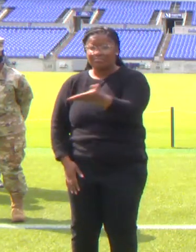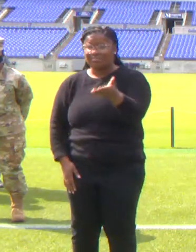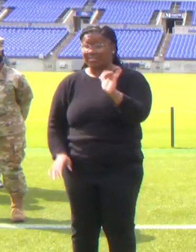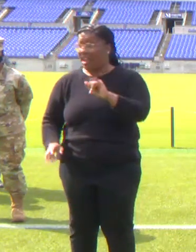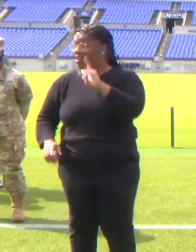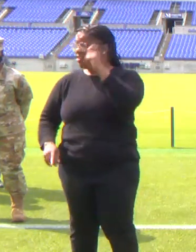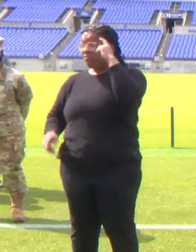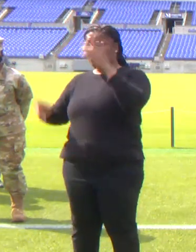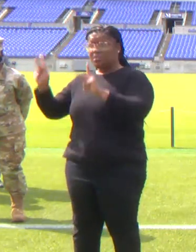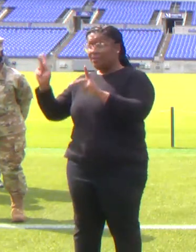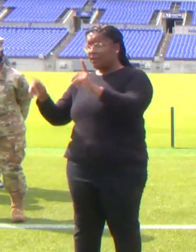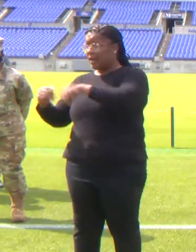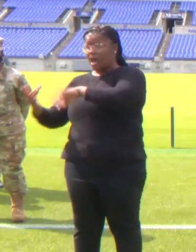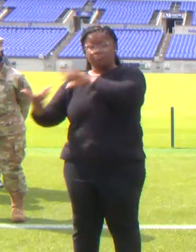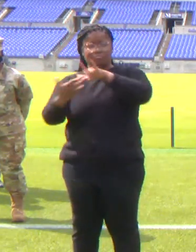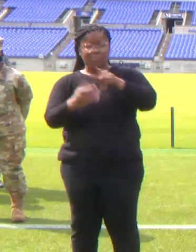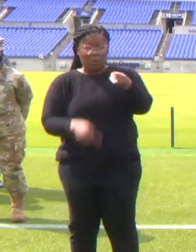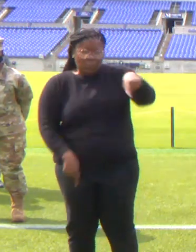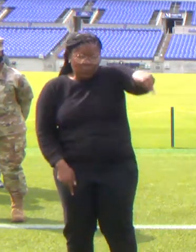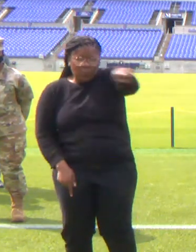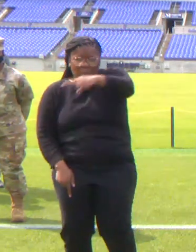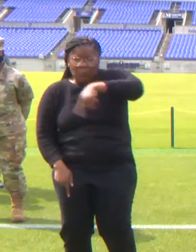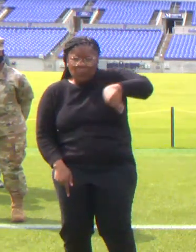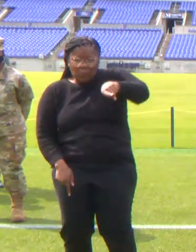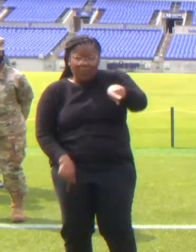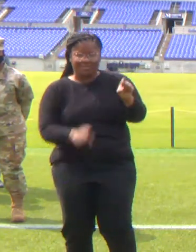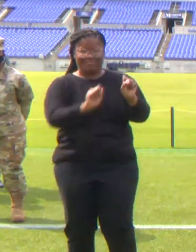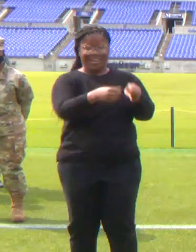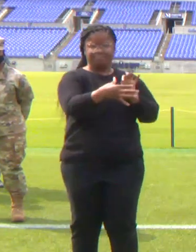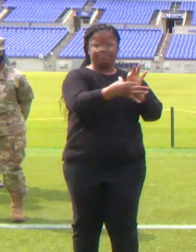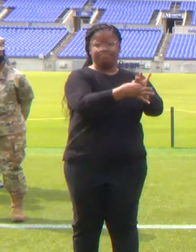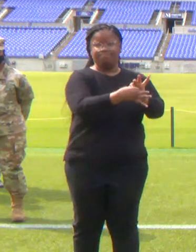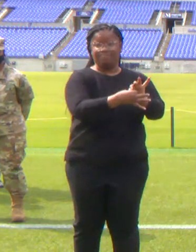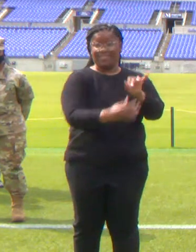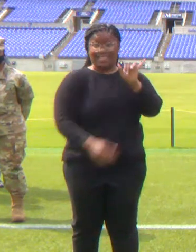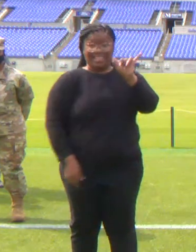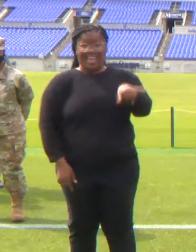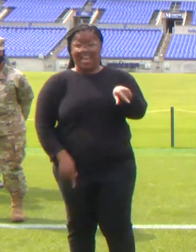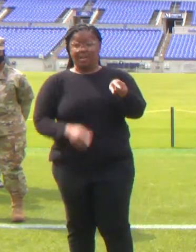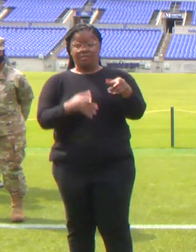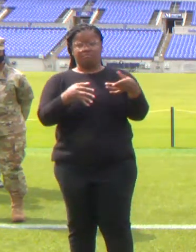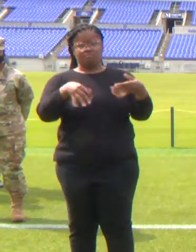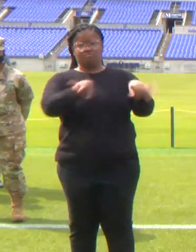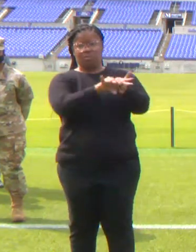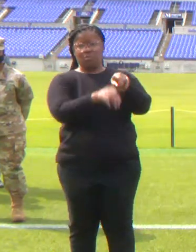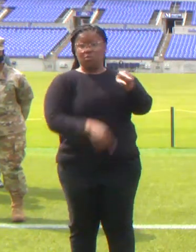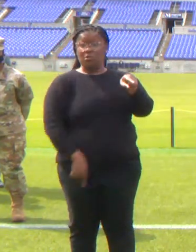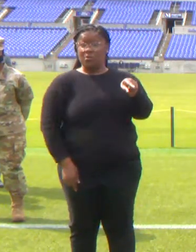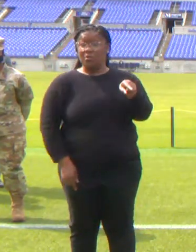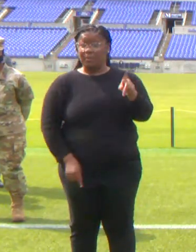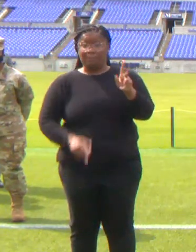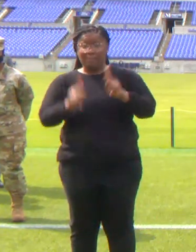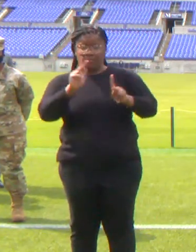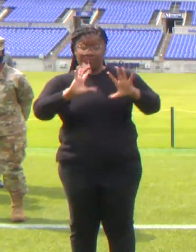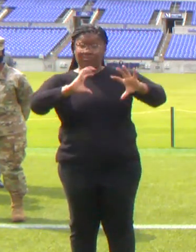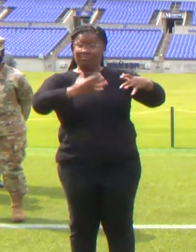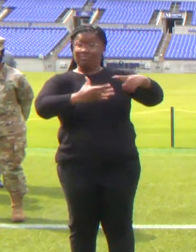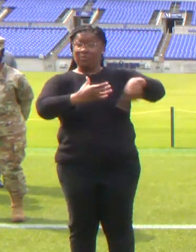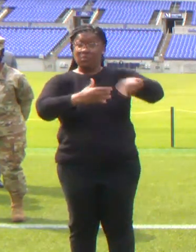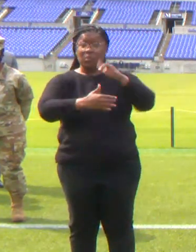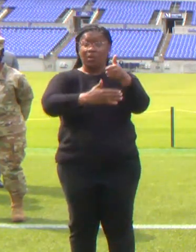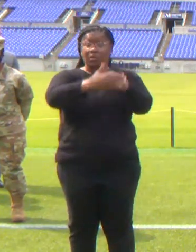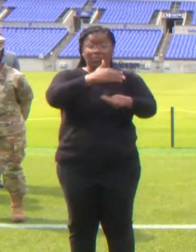This is especially important for populations who have been traditionally underserved and hard to reach